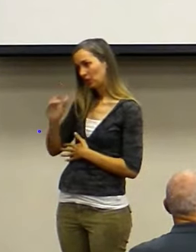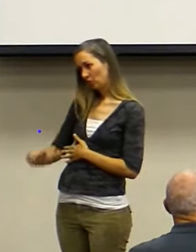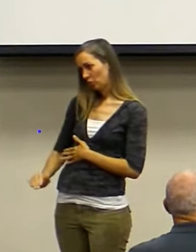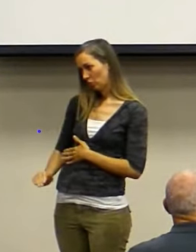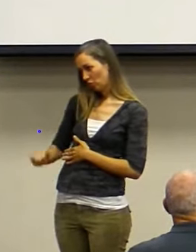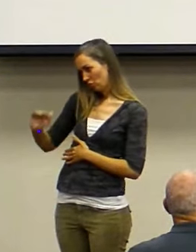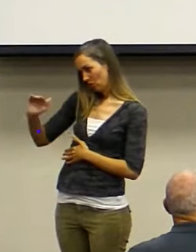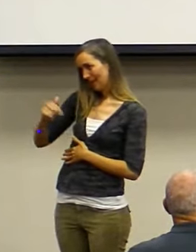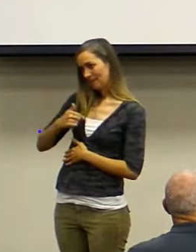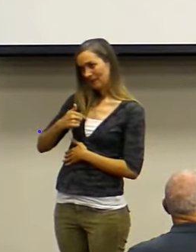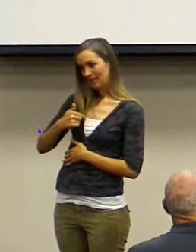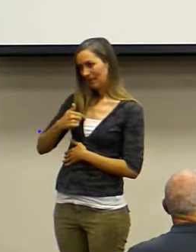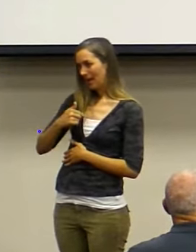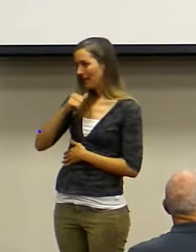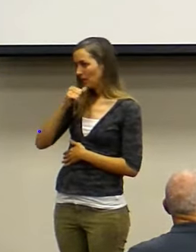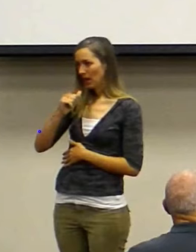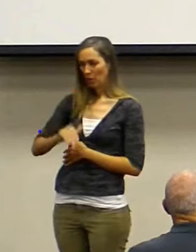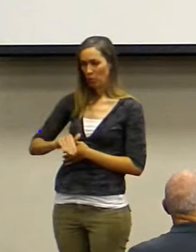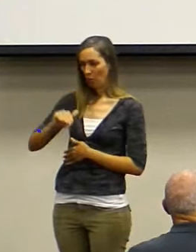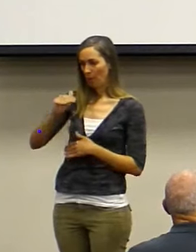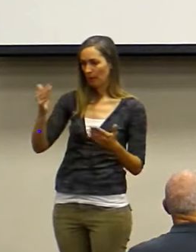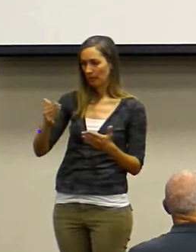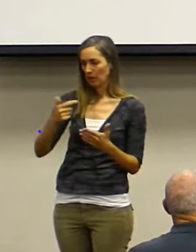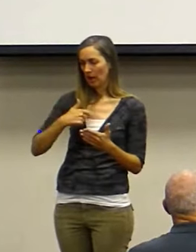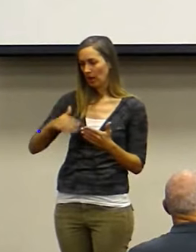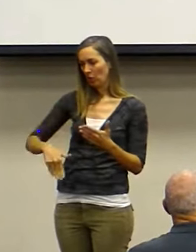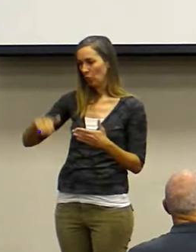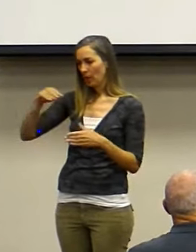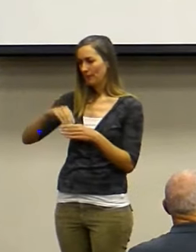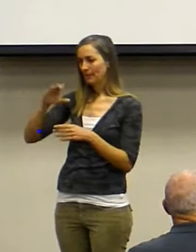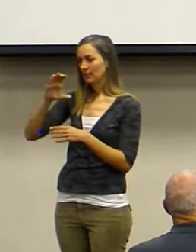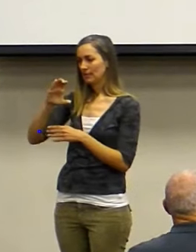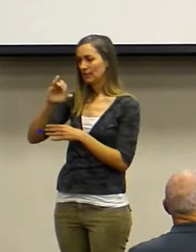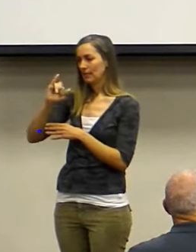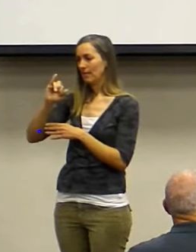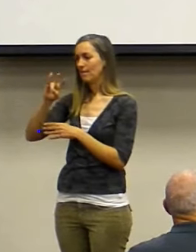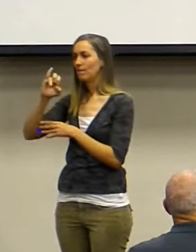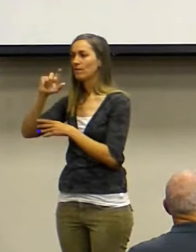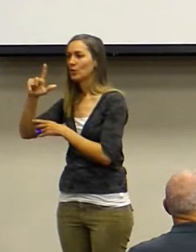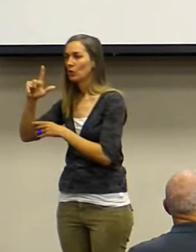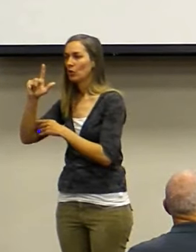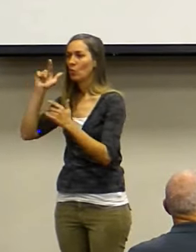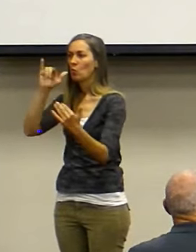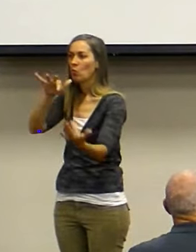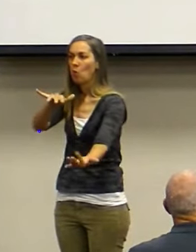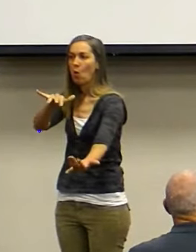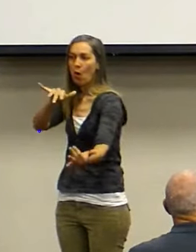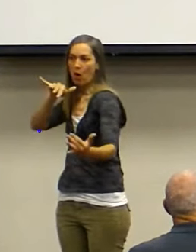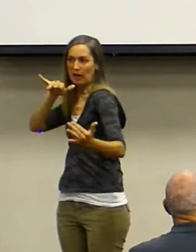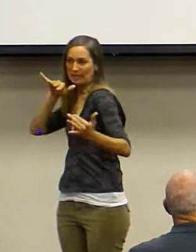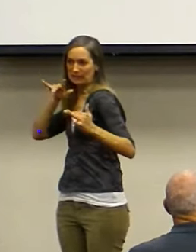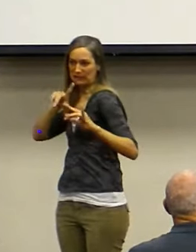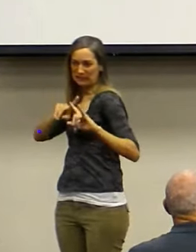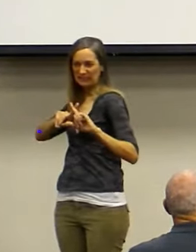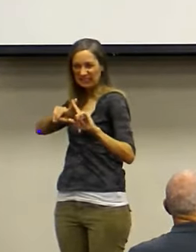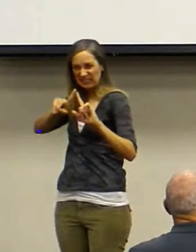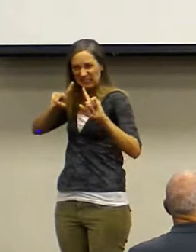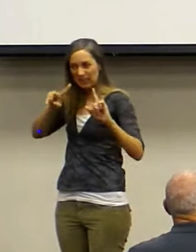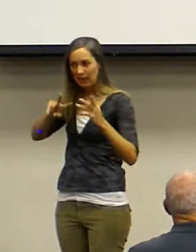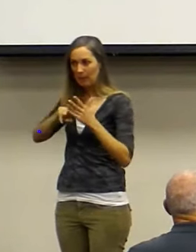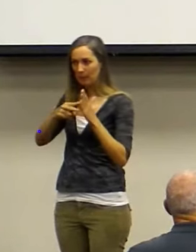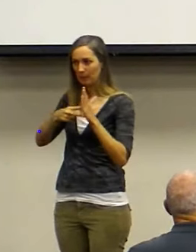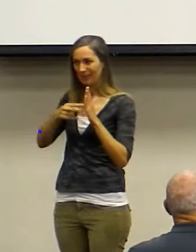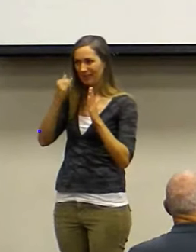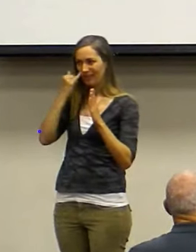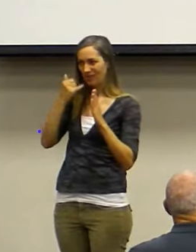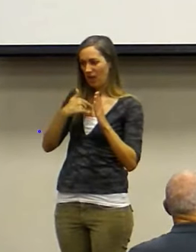I didn't grow up here. I grew up in a civil war. So you have to understand what that means. It means if I move from